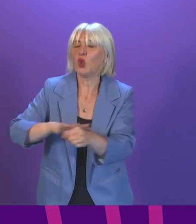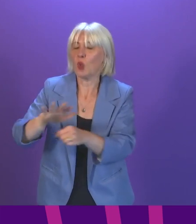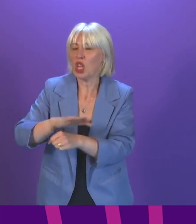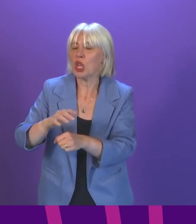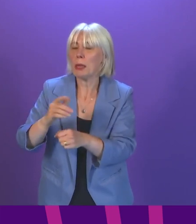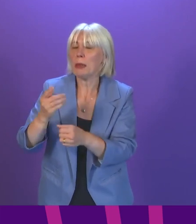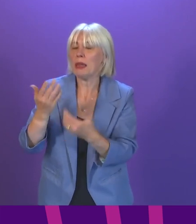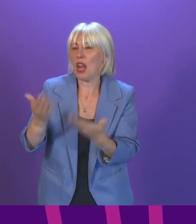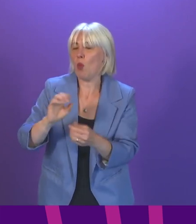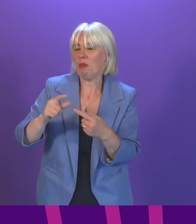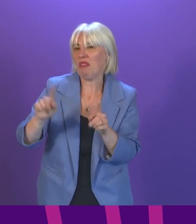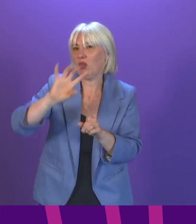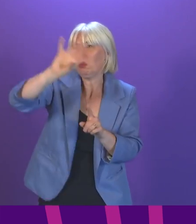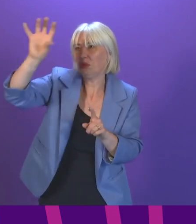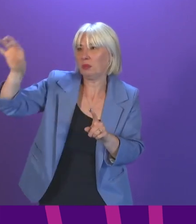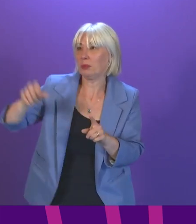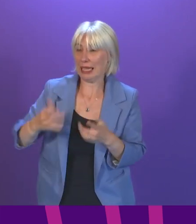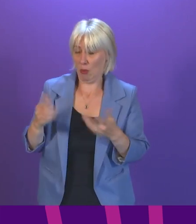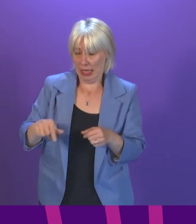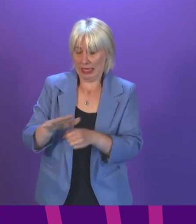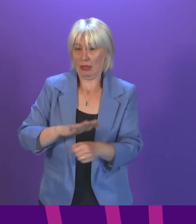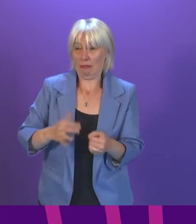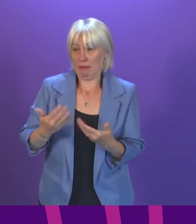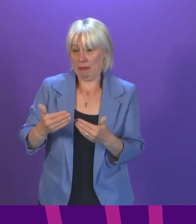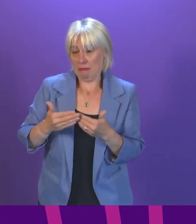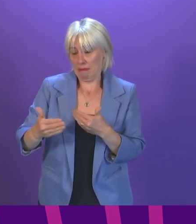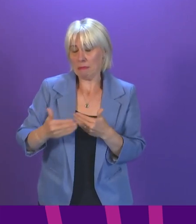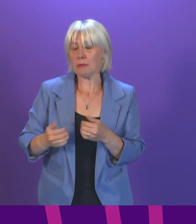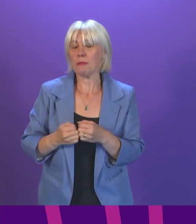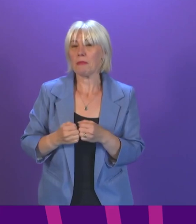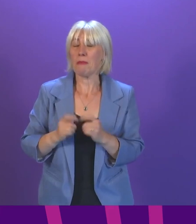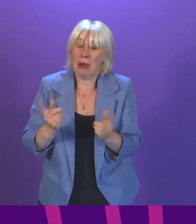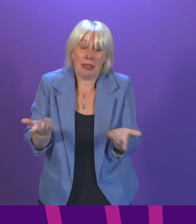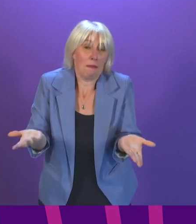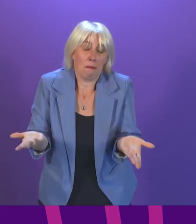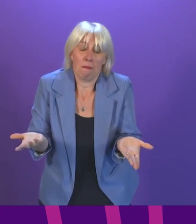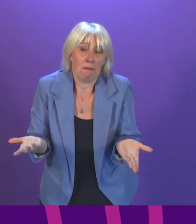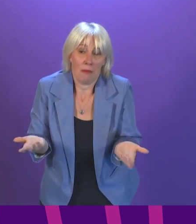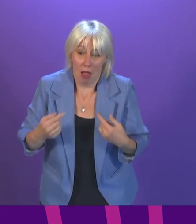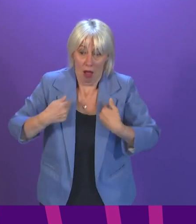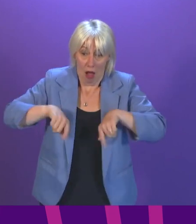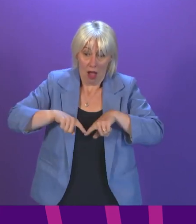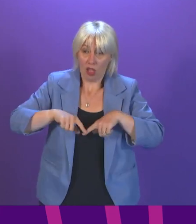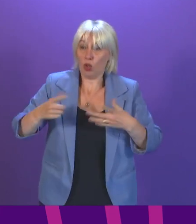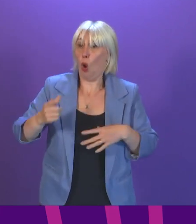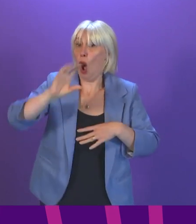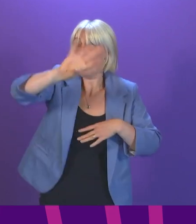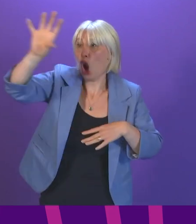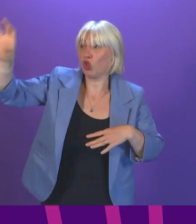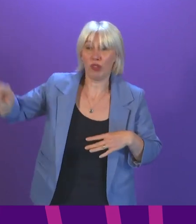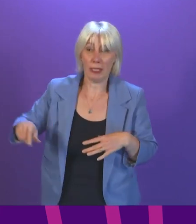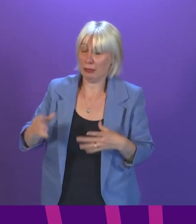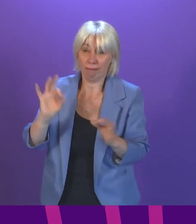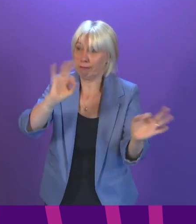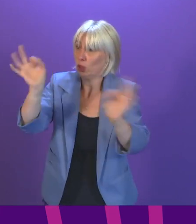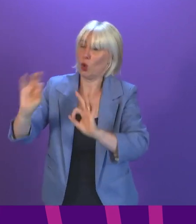all facing at this stage of the pandemic. The simple fact is that neither we nor any other country has the